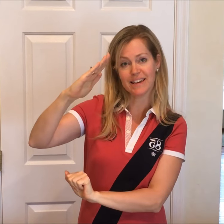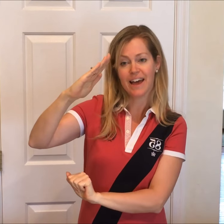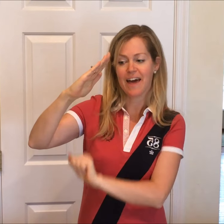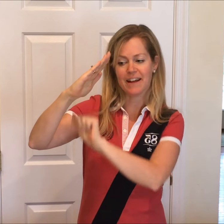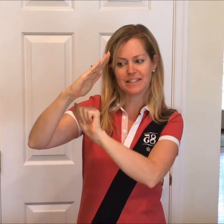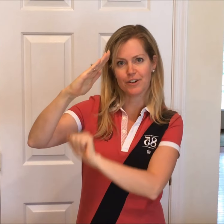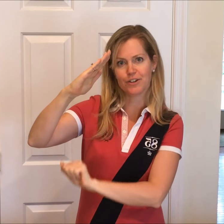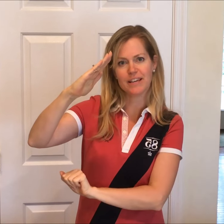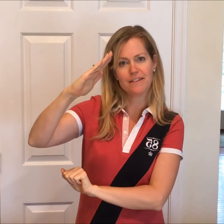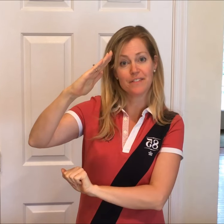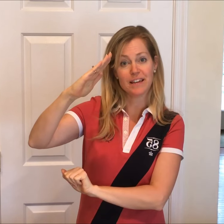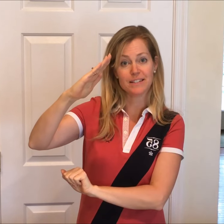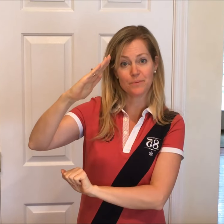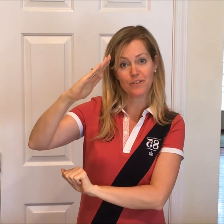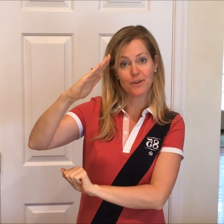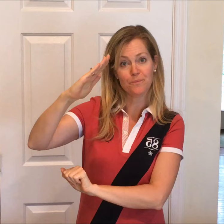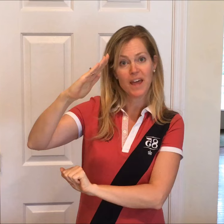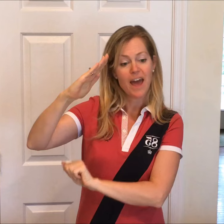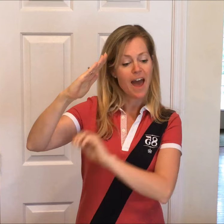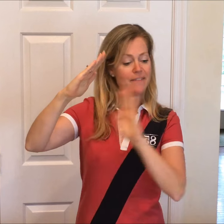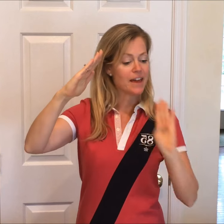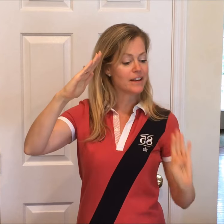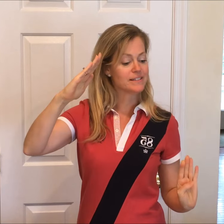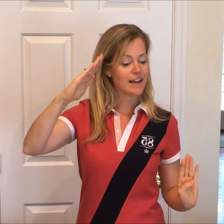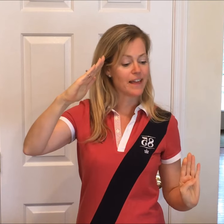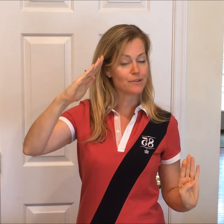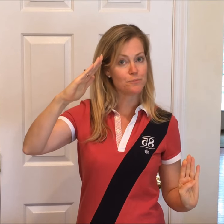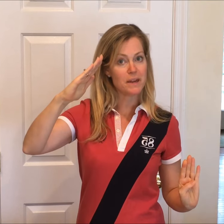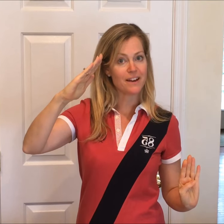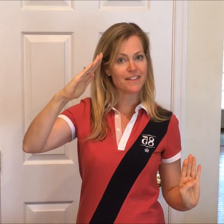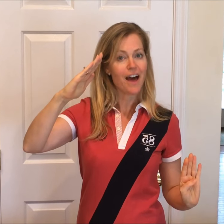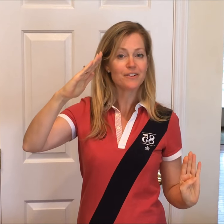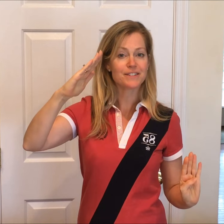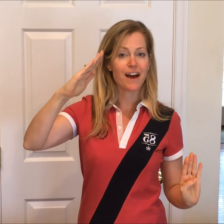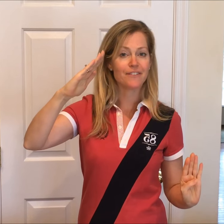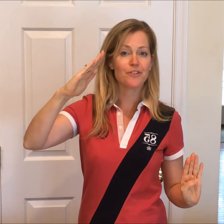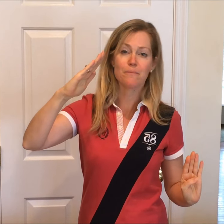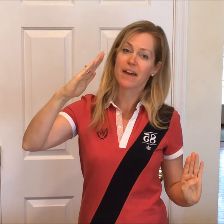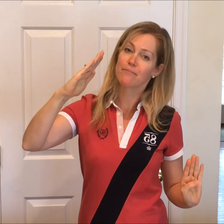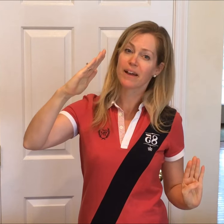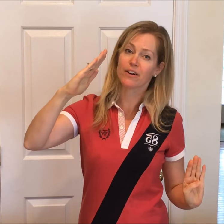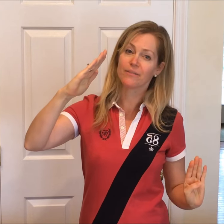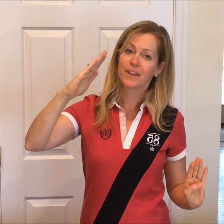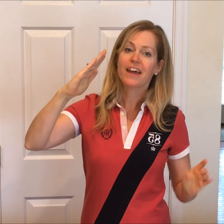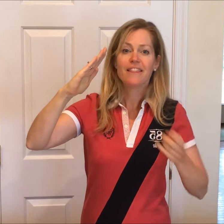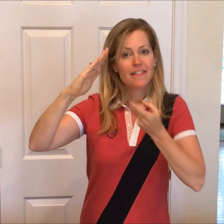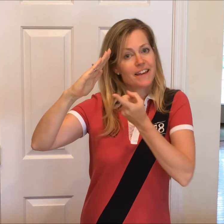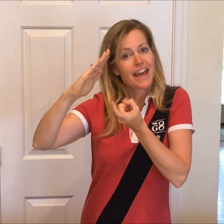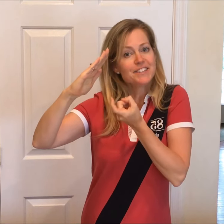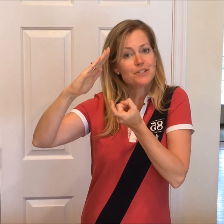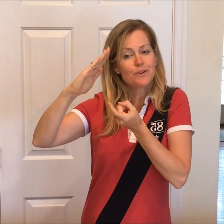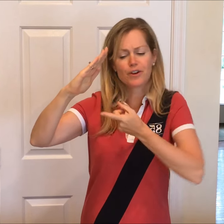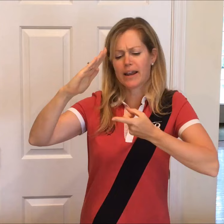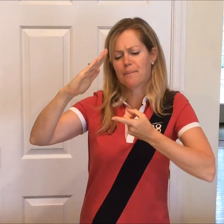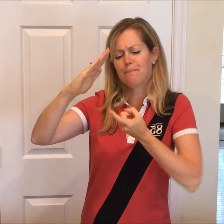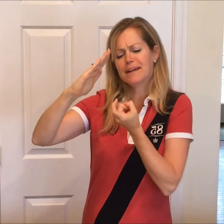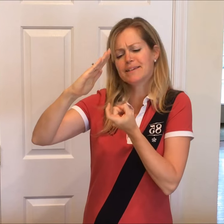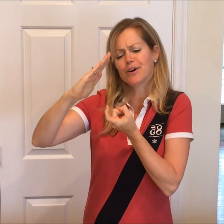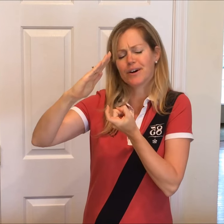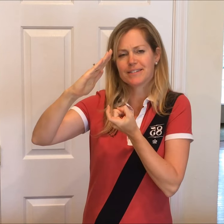and that's underneath of the Indus River. And then a sign language B on the other side for the Bay of Bengal. Then the Ganges River kind of makes a hook,